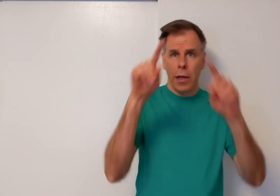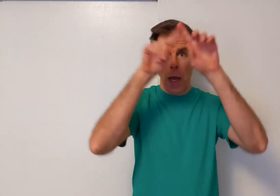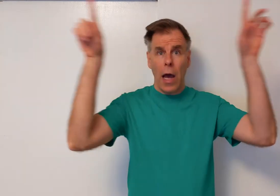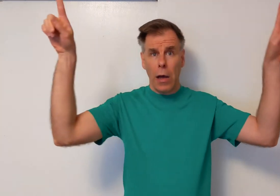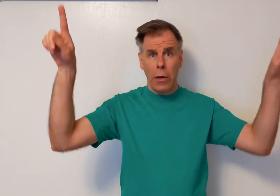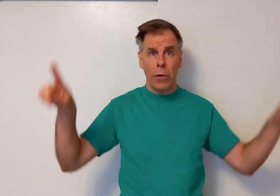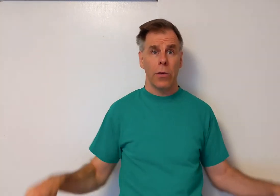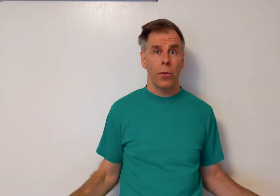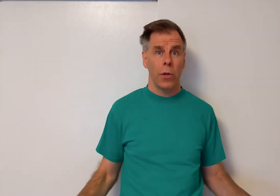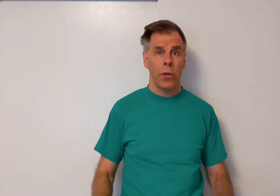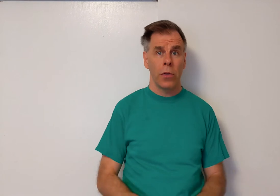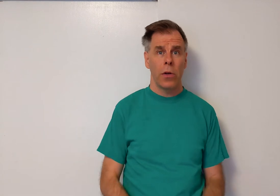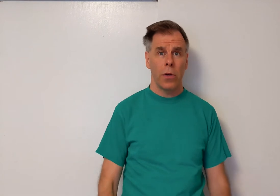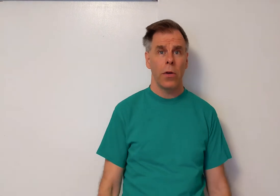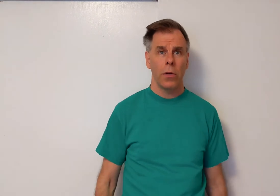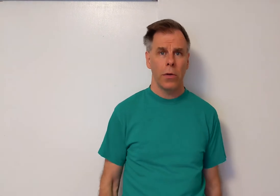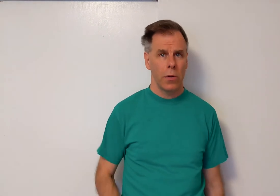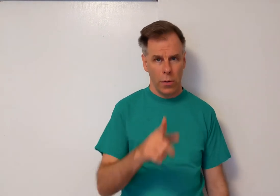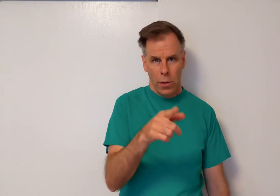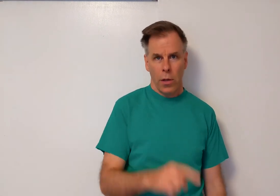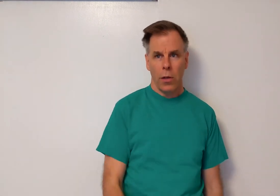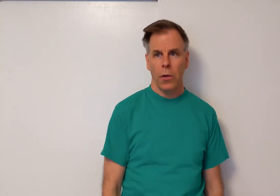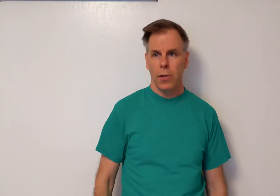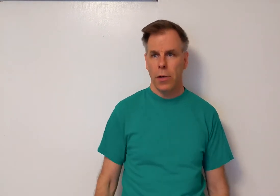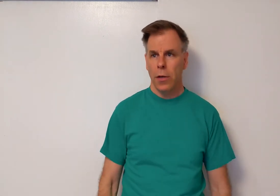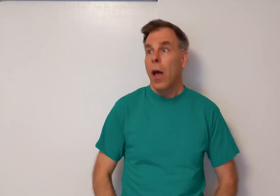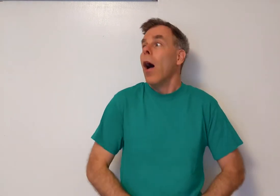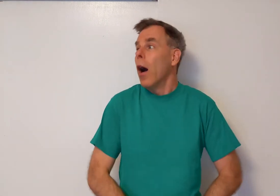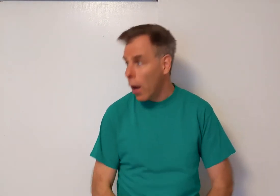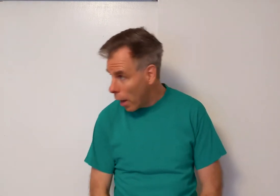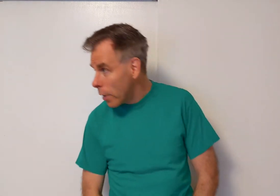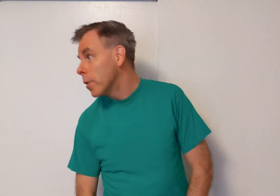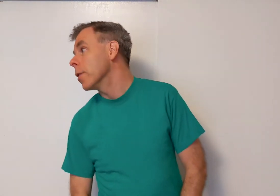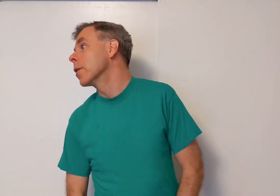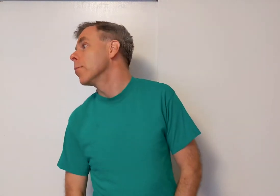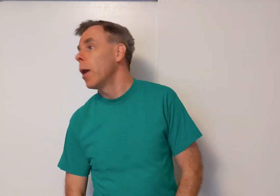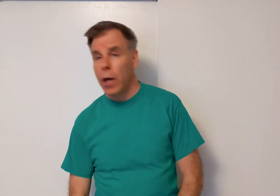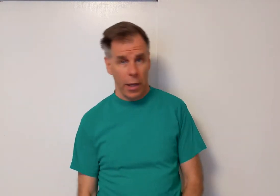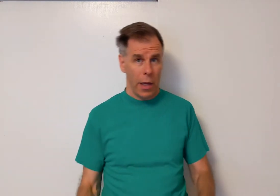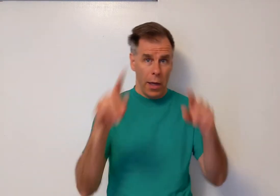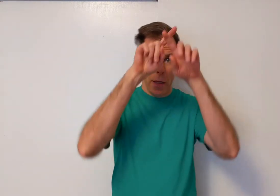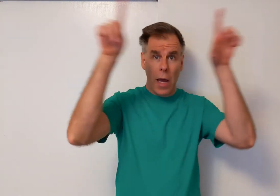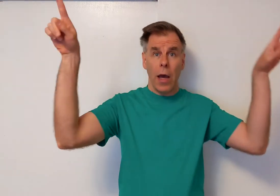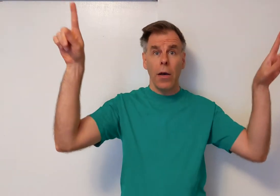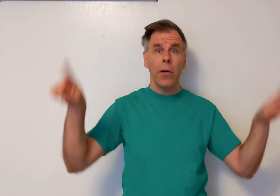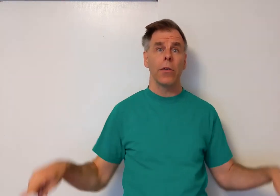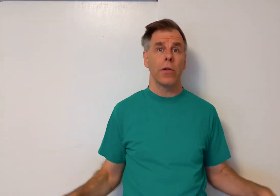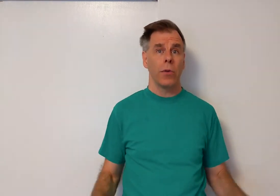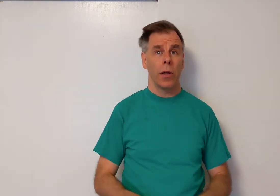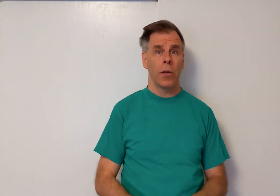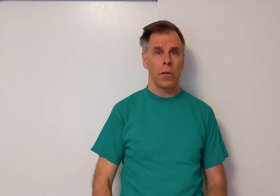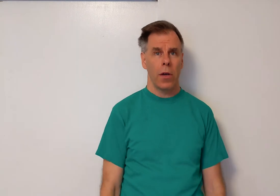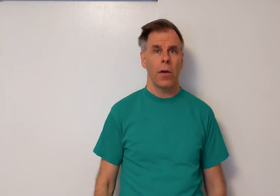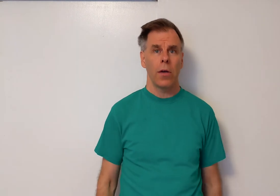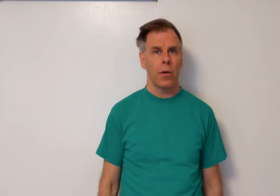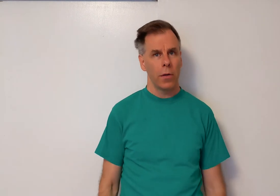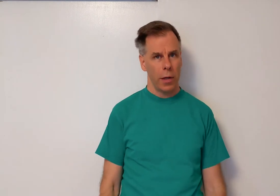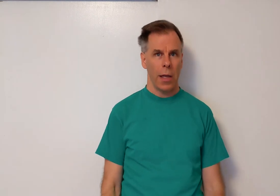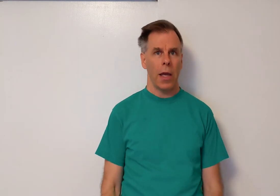out the window. Your turn. I stick my head out the window. Again.